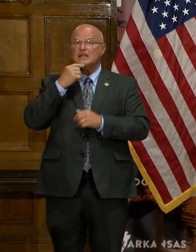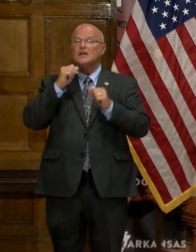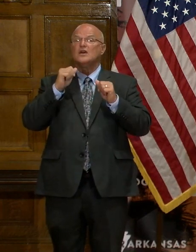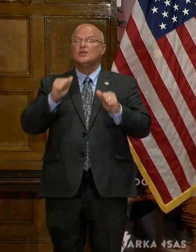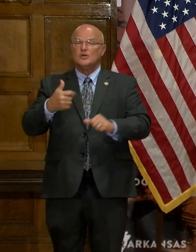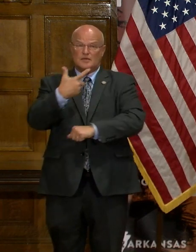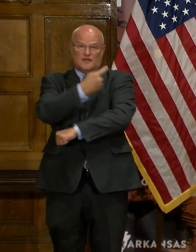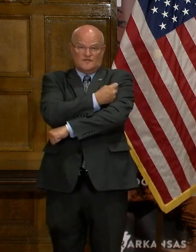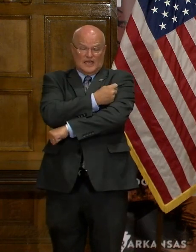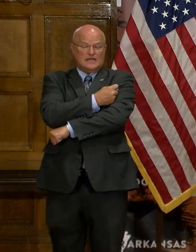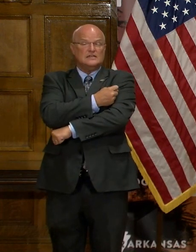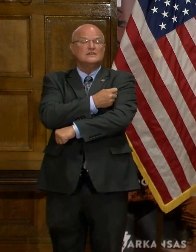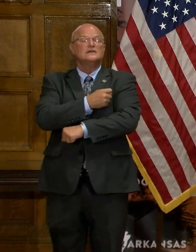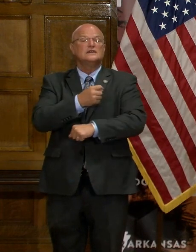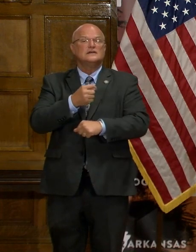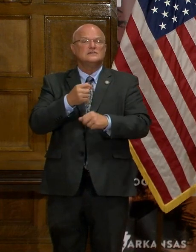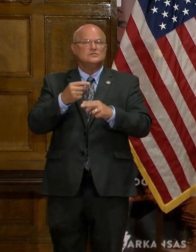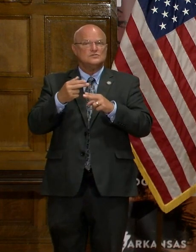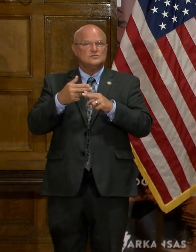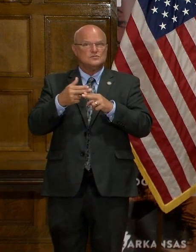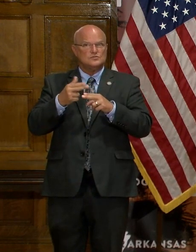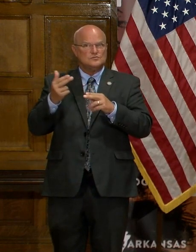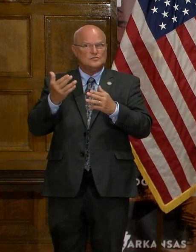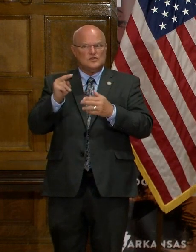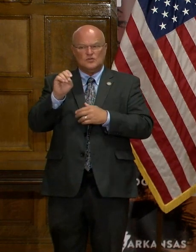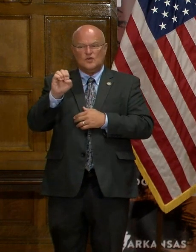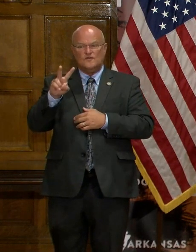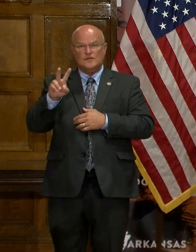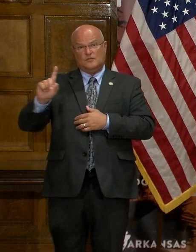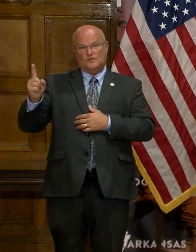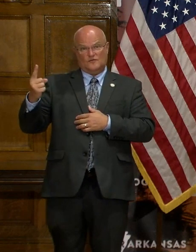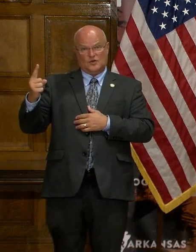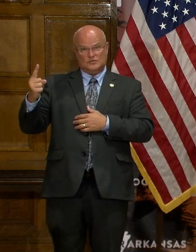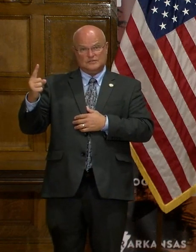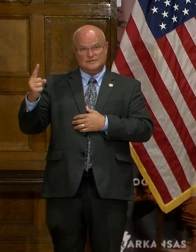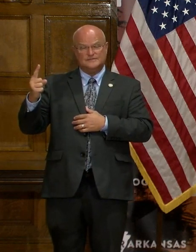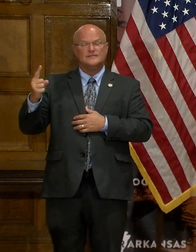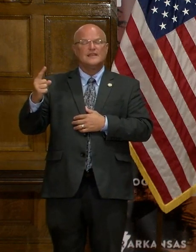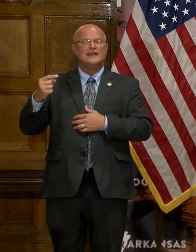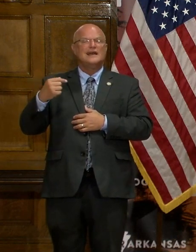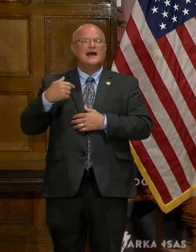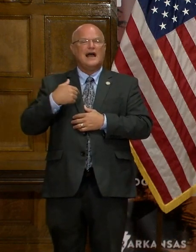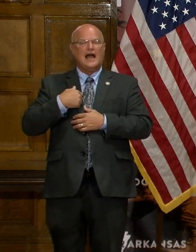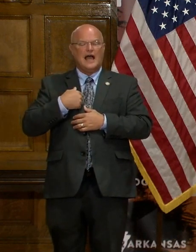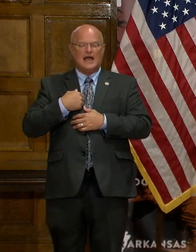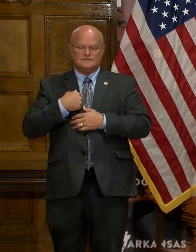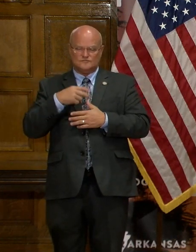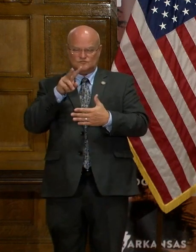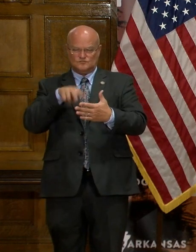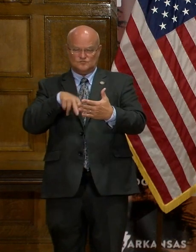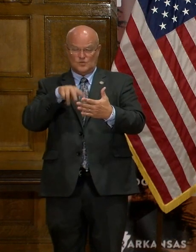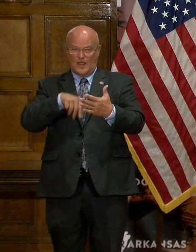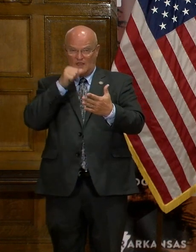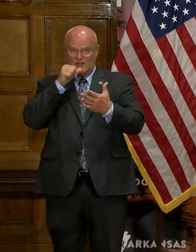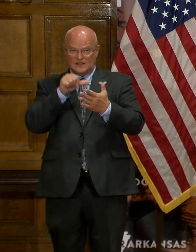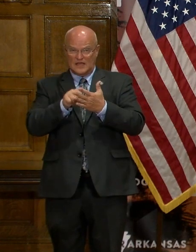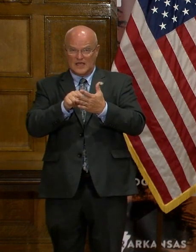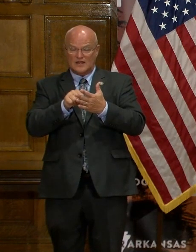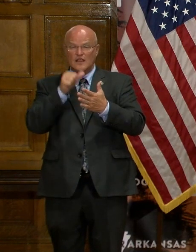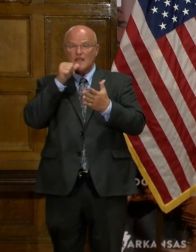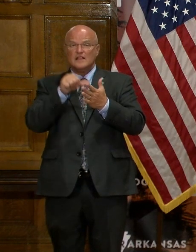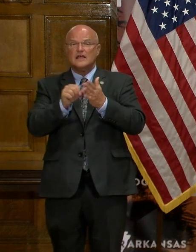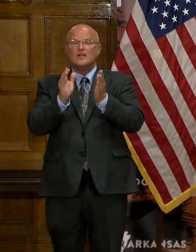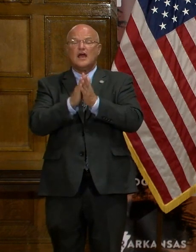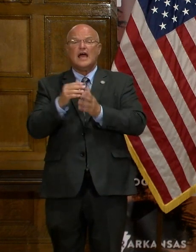a vaccine that is available even as early as November one. I have reviewed that letter. The letter